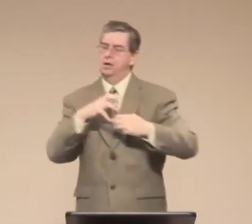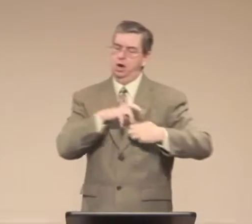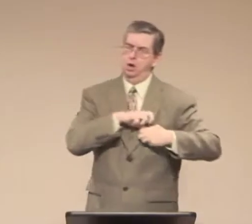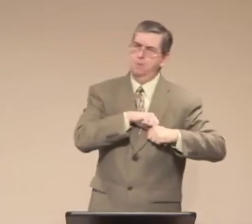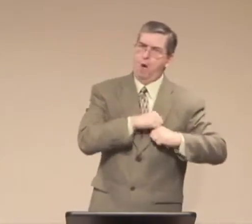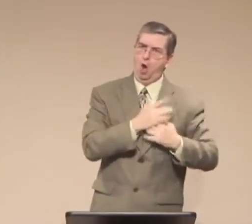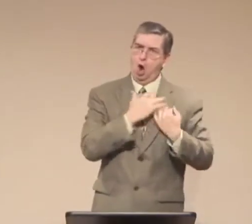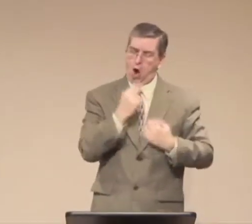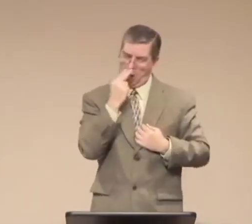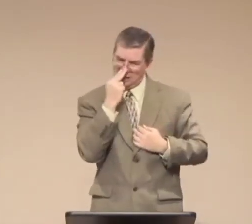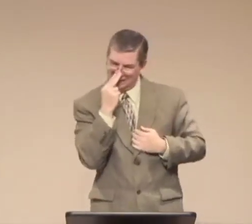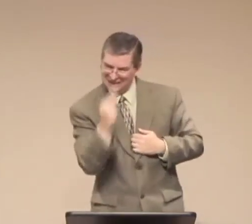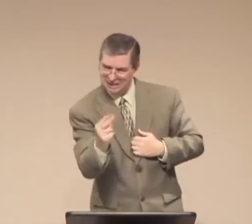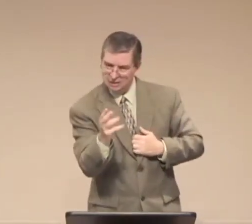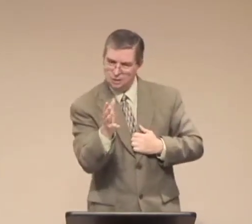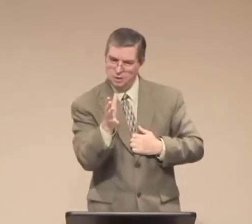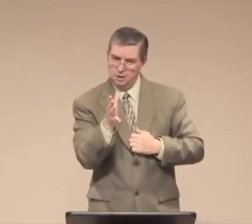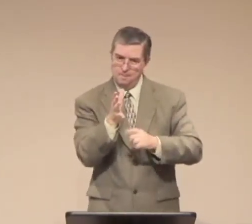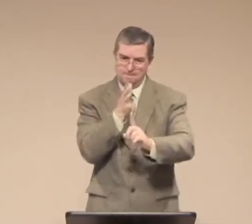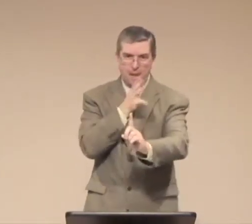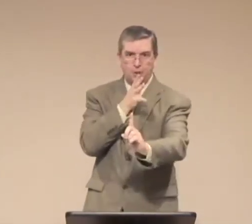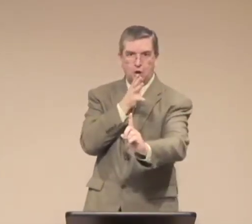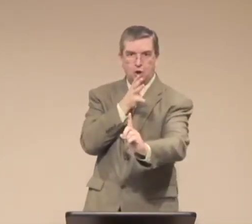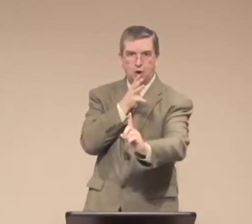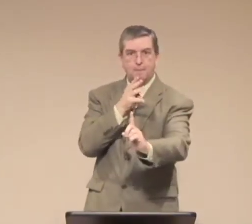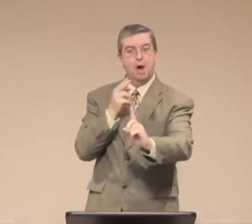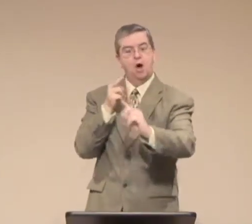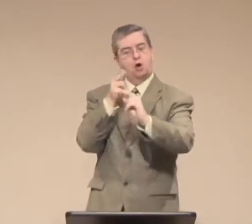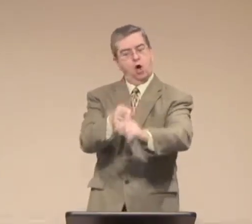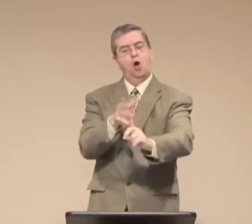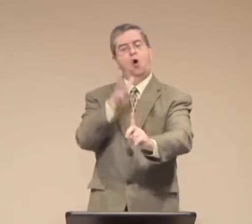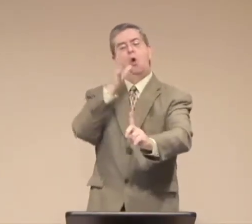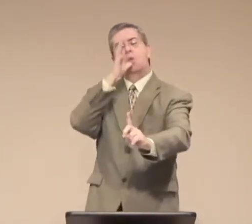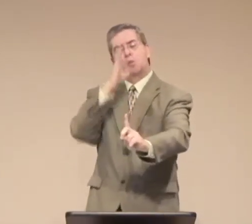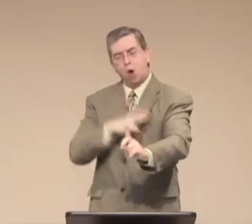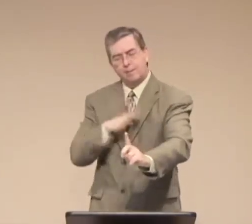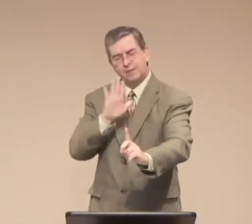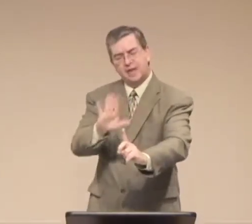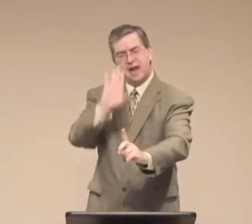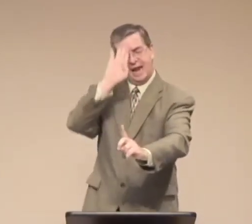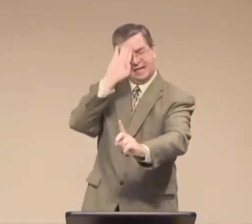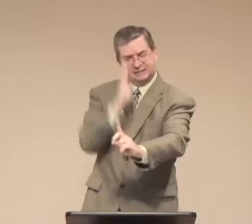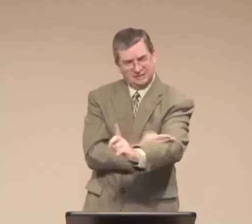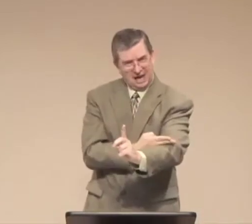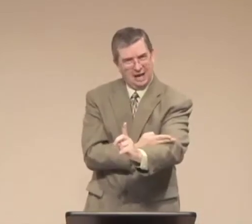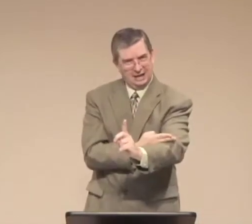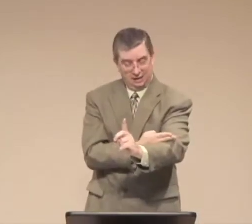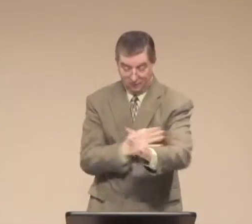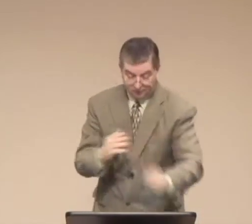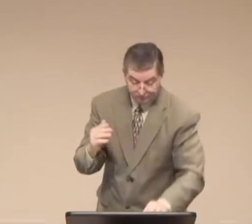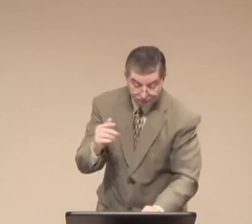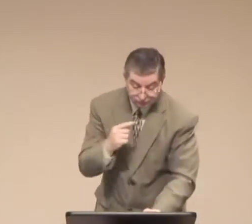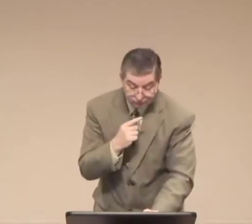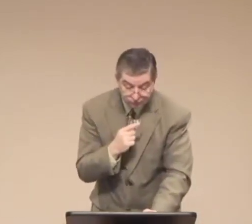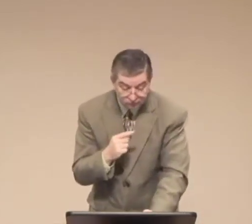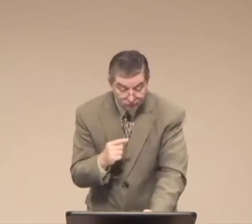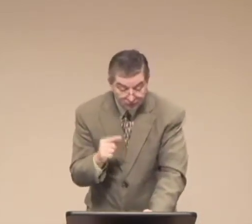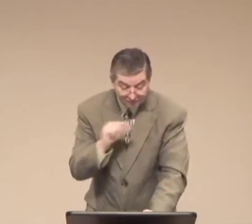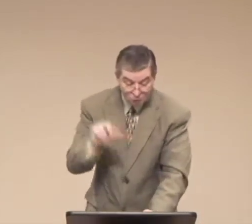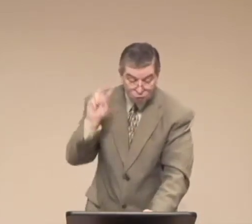resurrection. Naturally, she saw the purpose of her son being crucified.